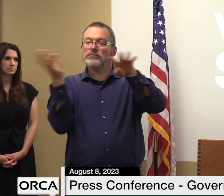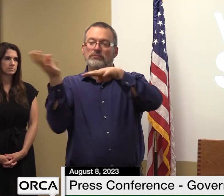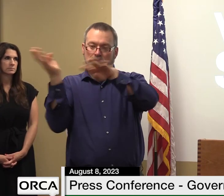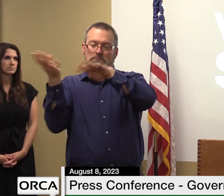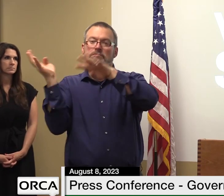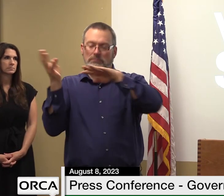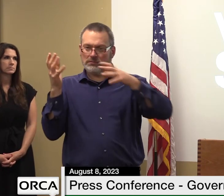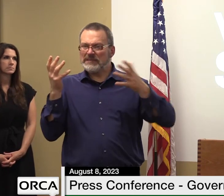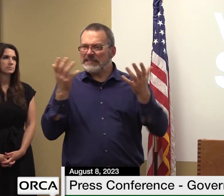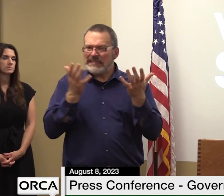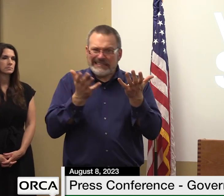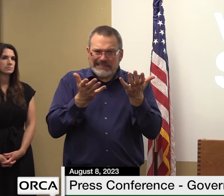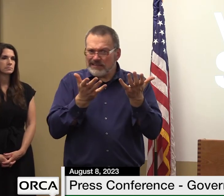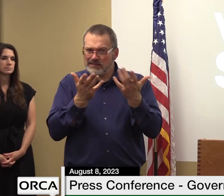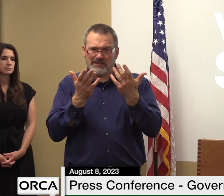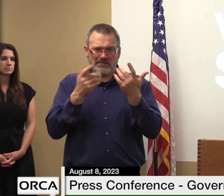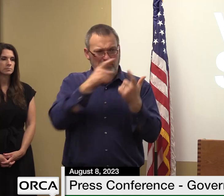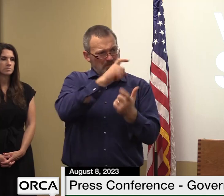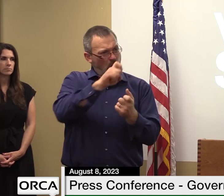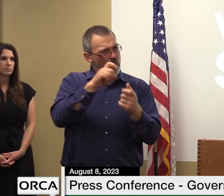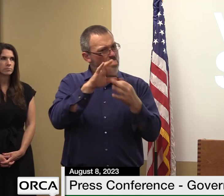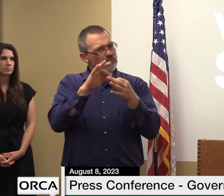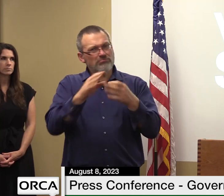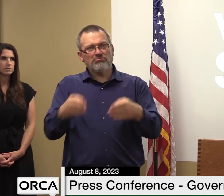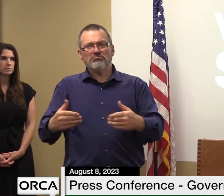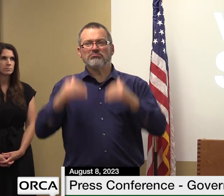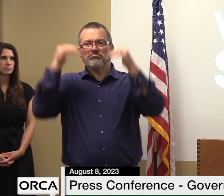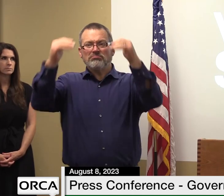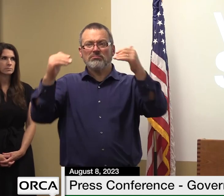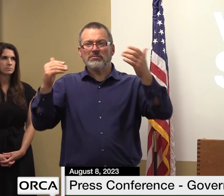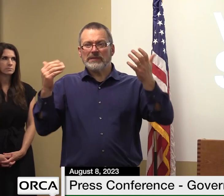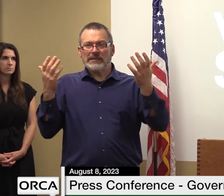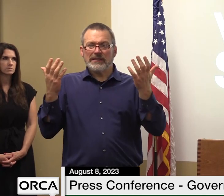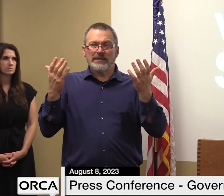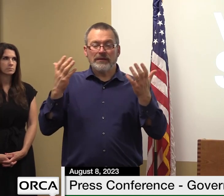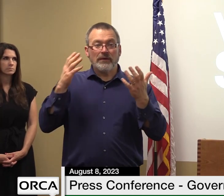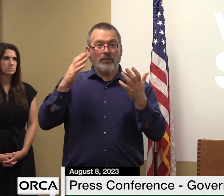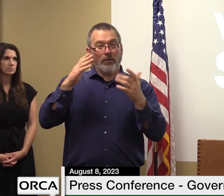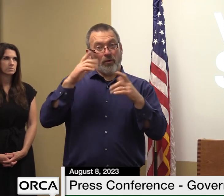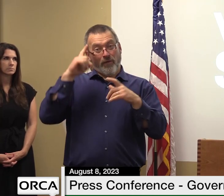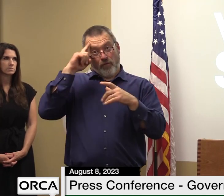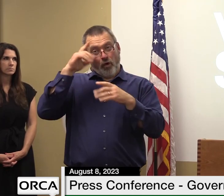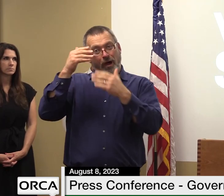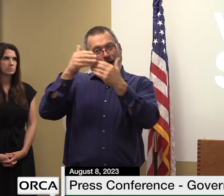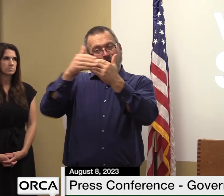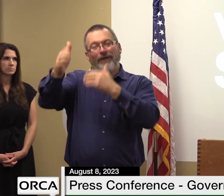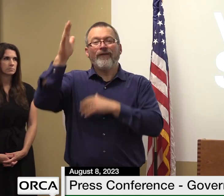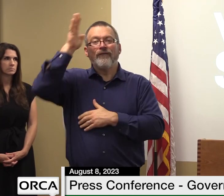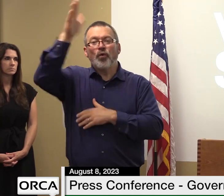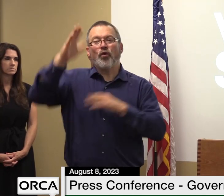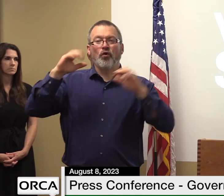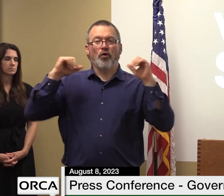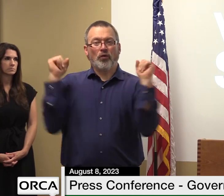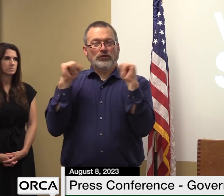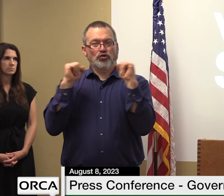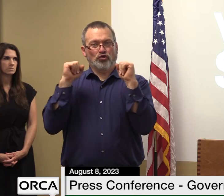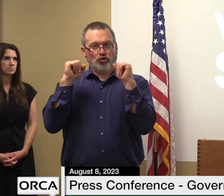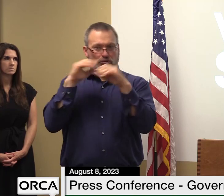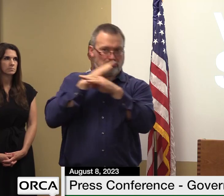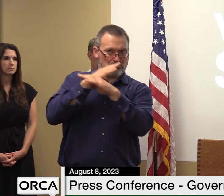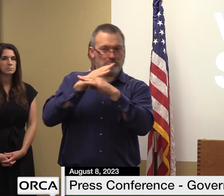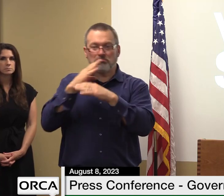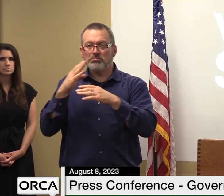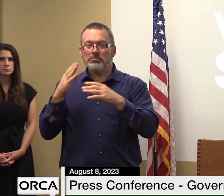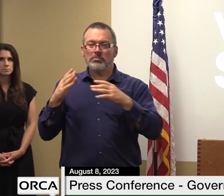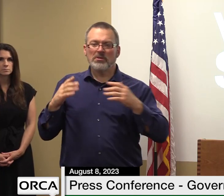into you know this this storm mitigation i don't believe so tim different buckets of money